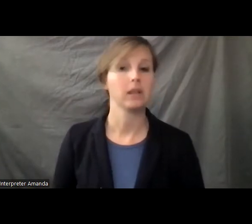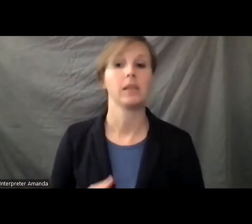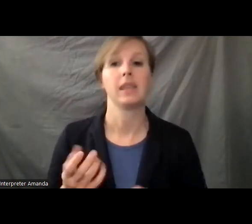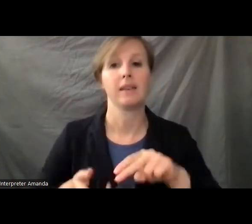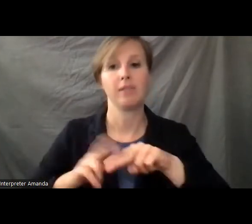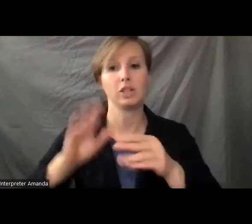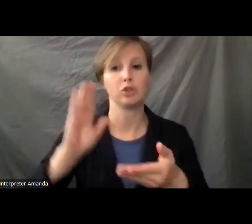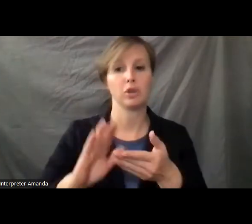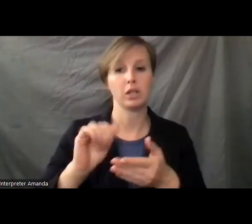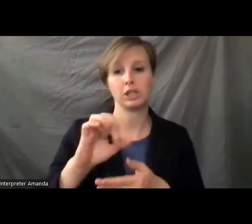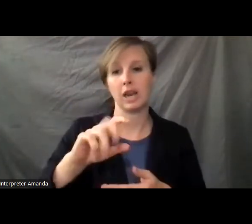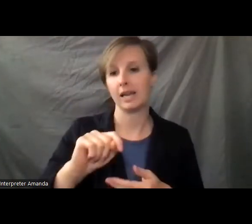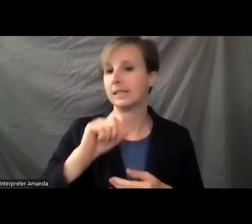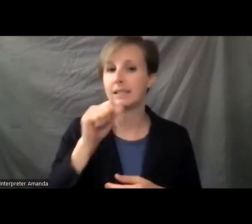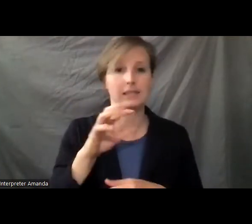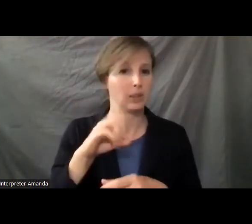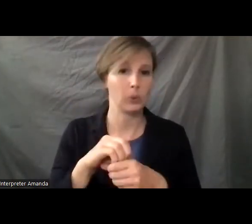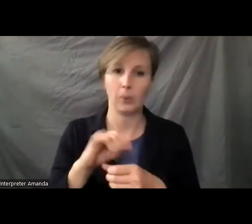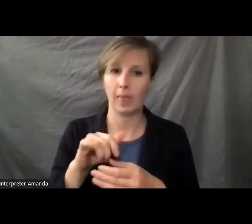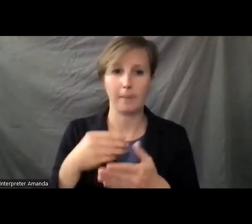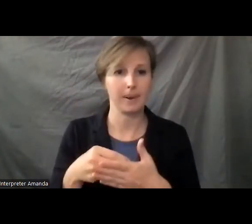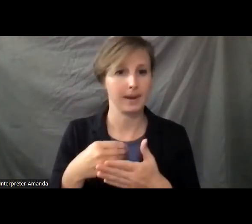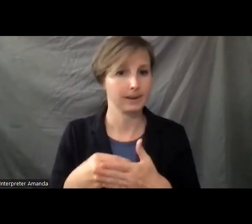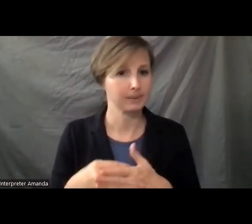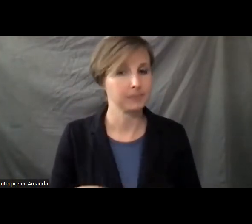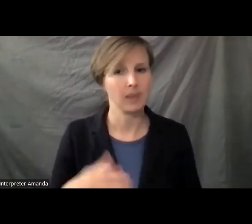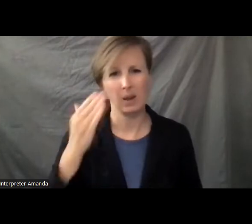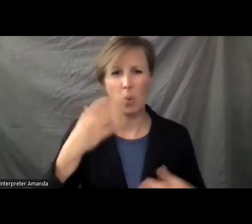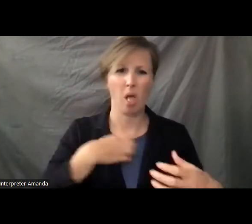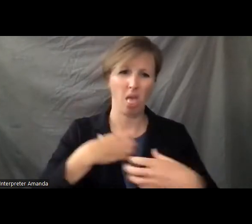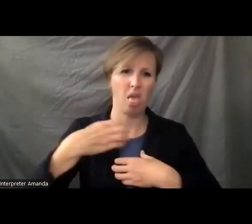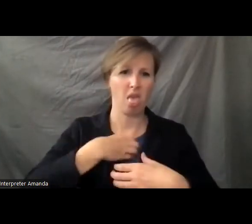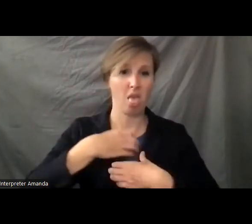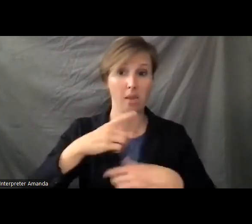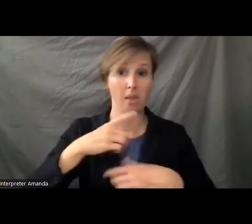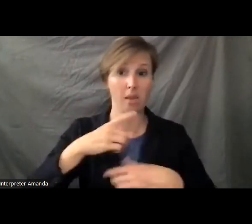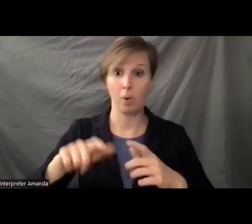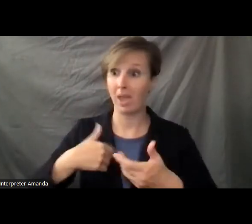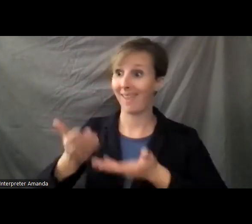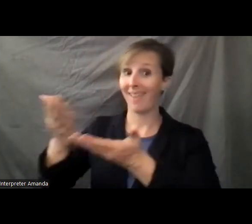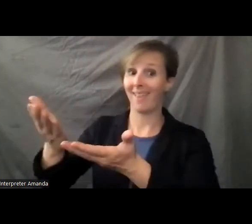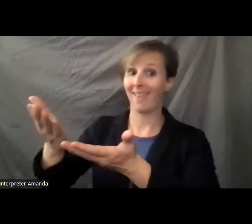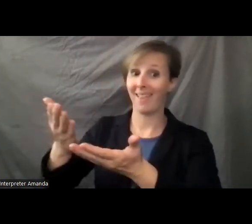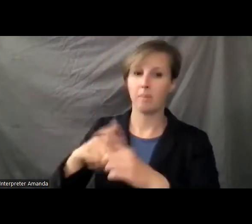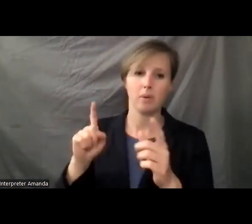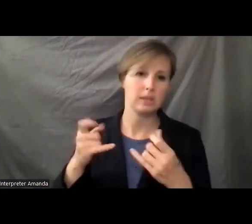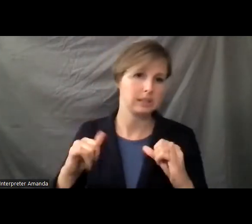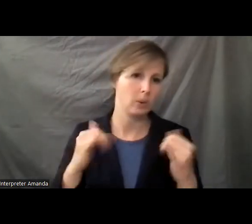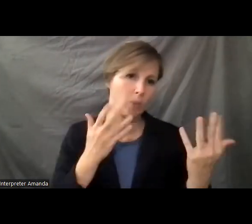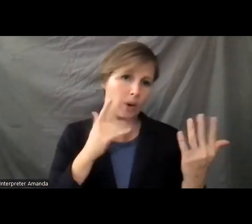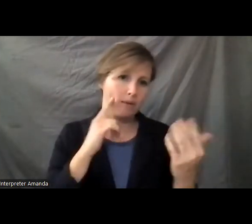doesn't include that money. I know we complain about it, but we put the money out there, but we still have to get the bills passed.